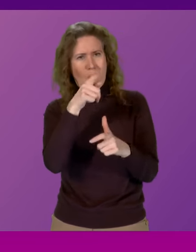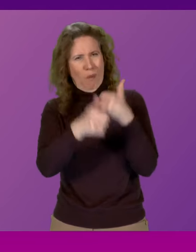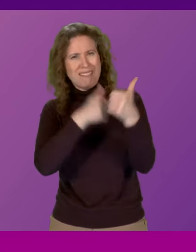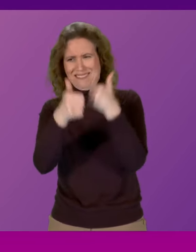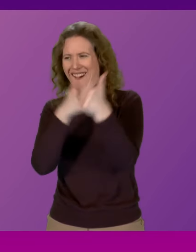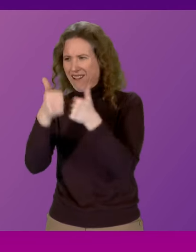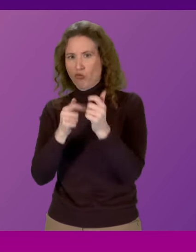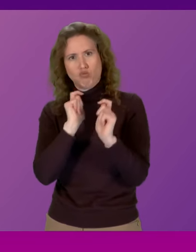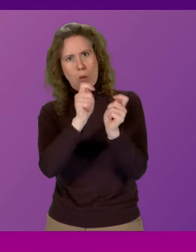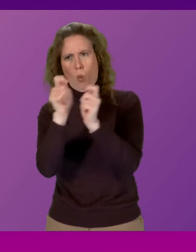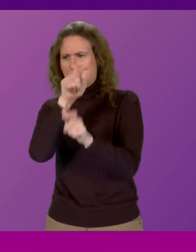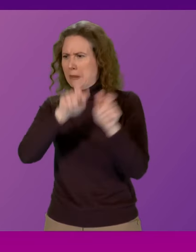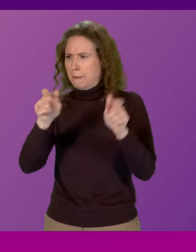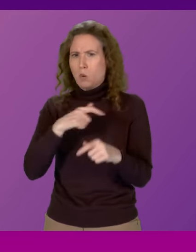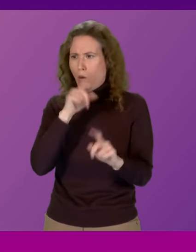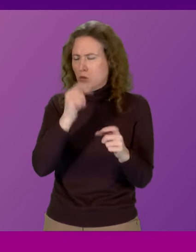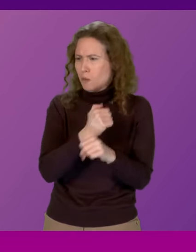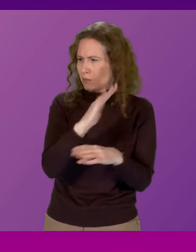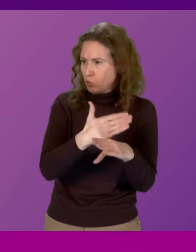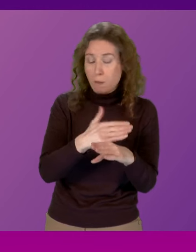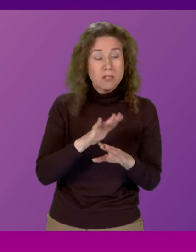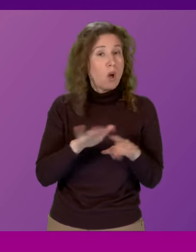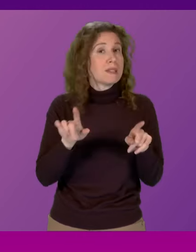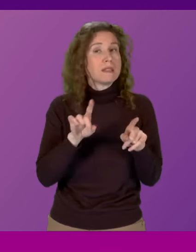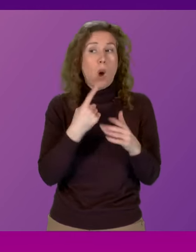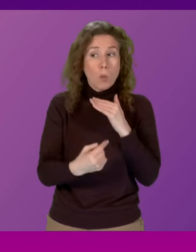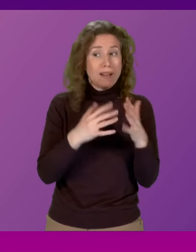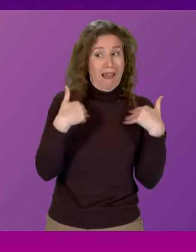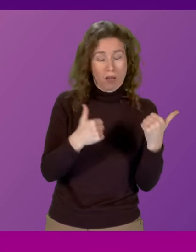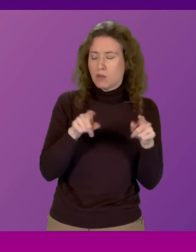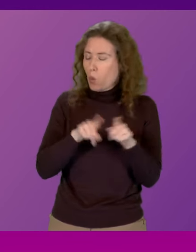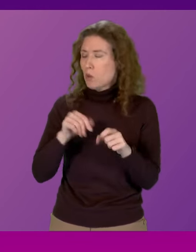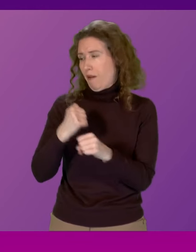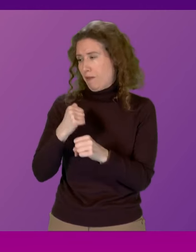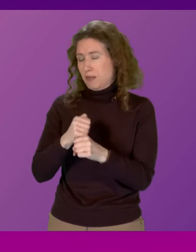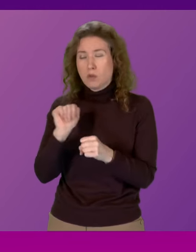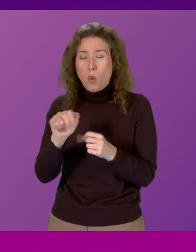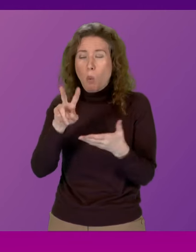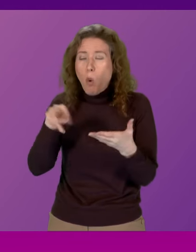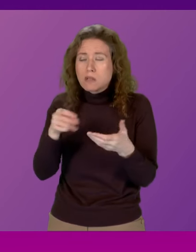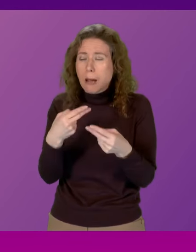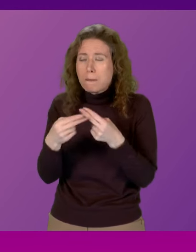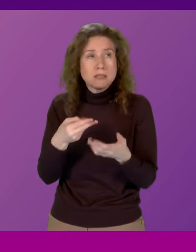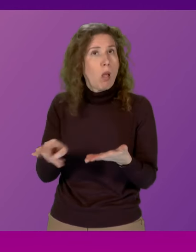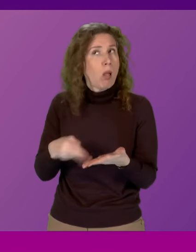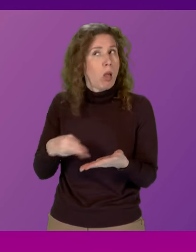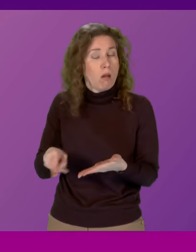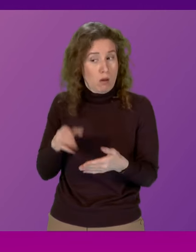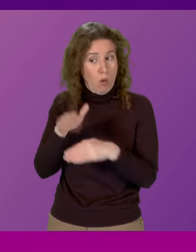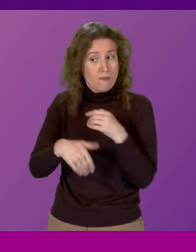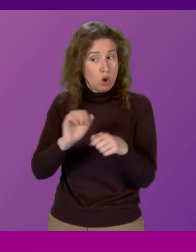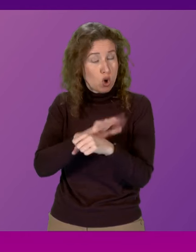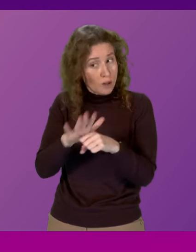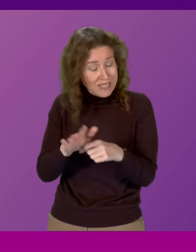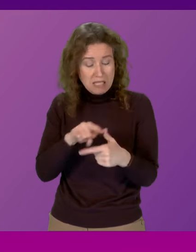This is not just the story of this health board, but of this SNP government. From deleted WhatsApp COVID messages to the leadership of this health board being